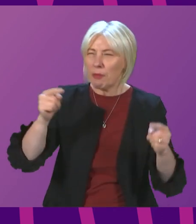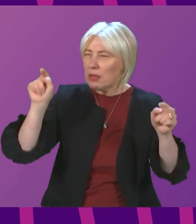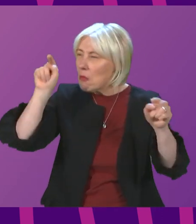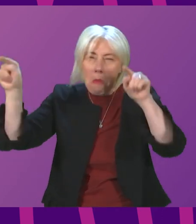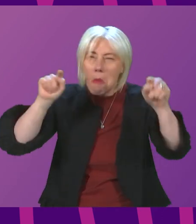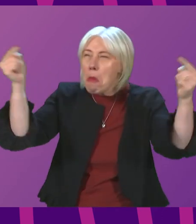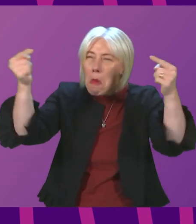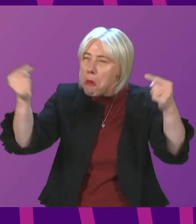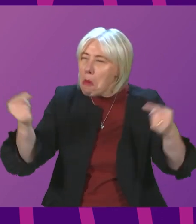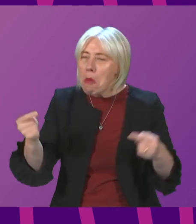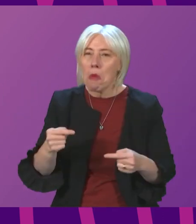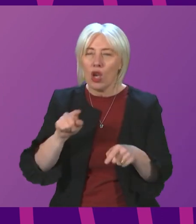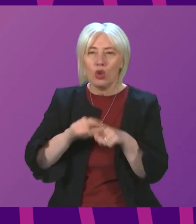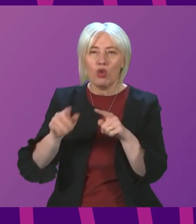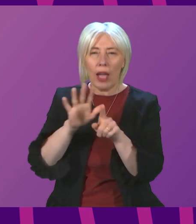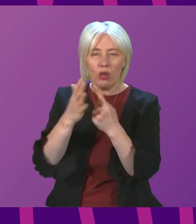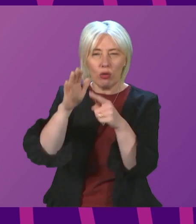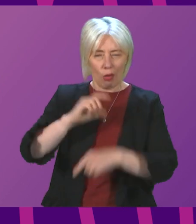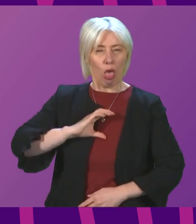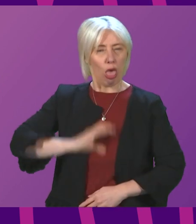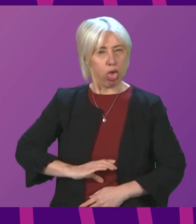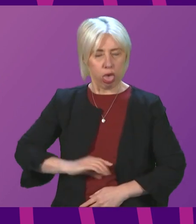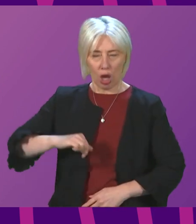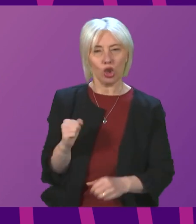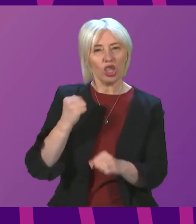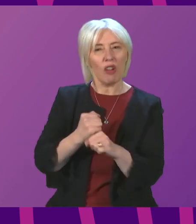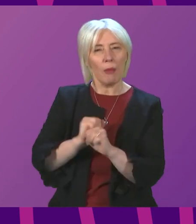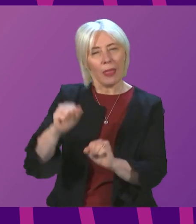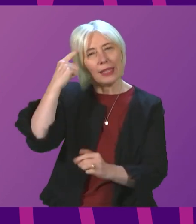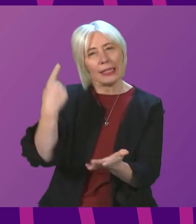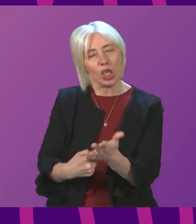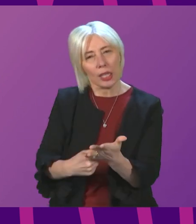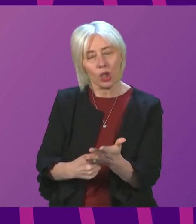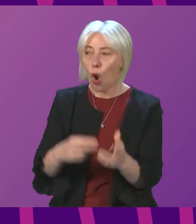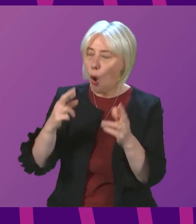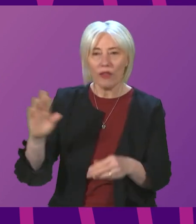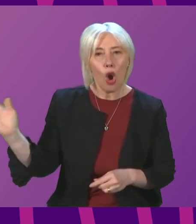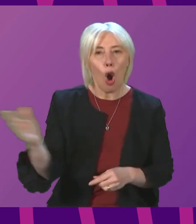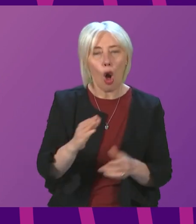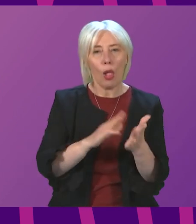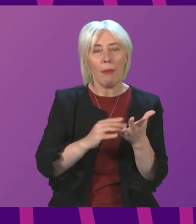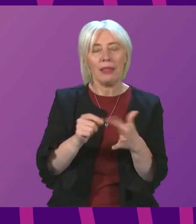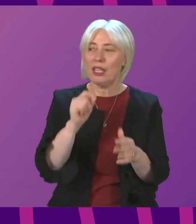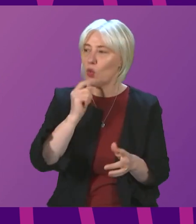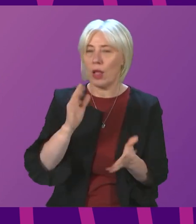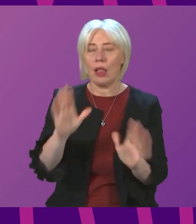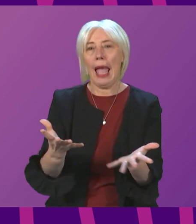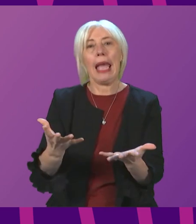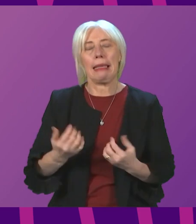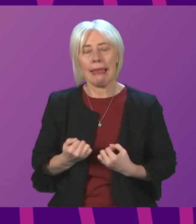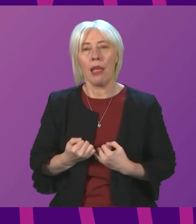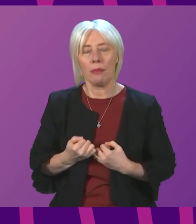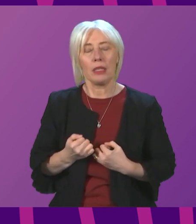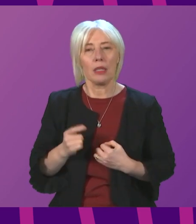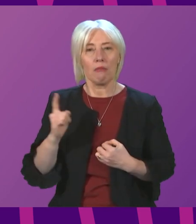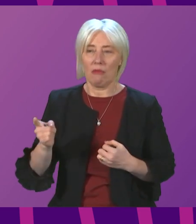in an attempt to undermine confidence in the Scottish Government's decisions, I hope all members will now accept the conclusion of the chair of